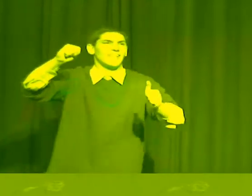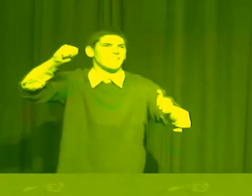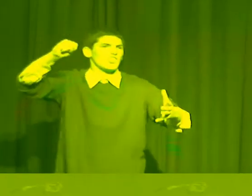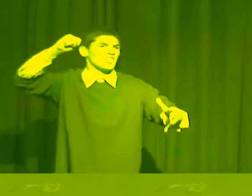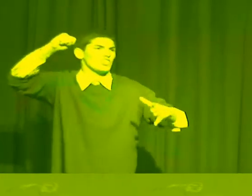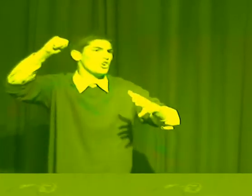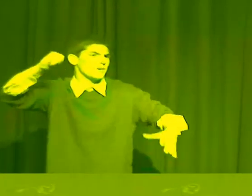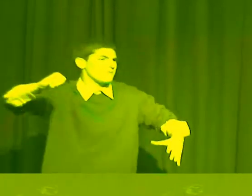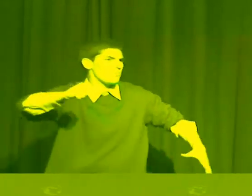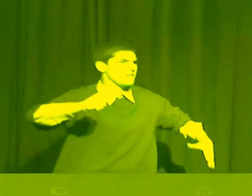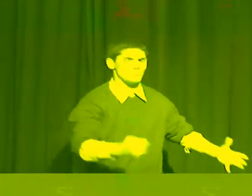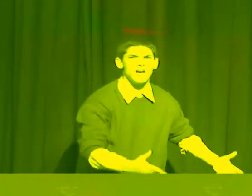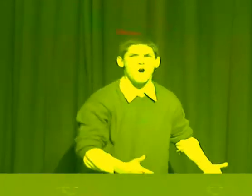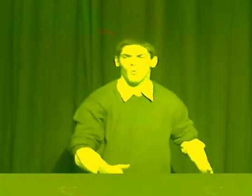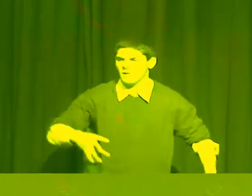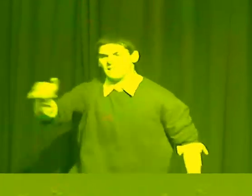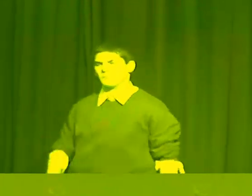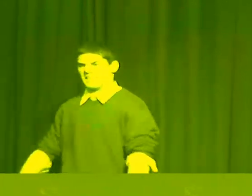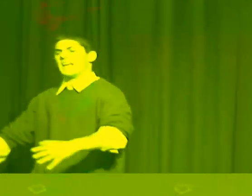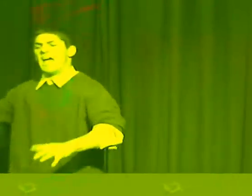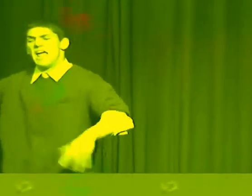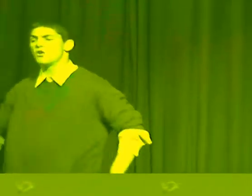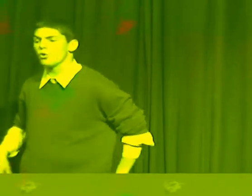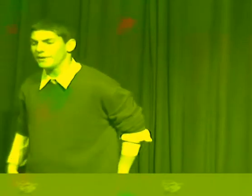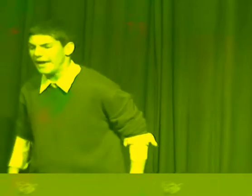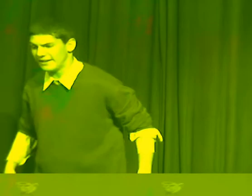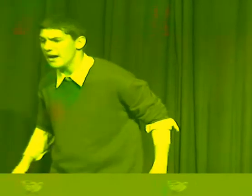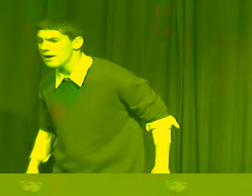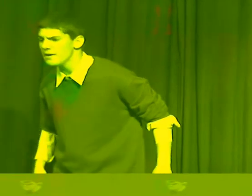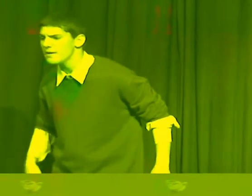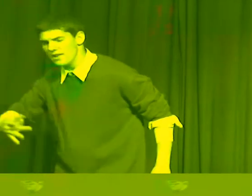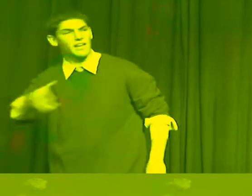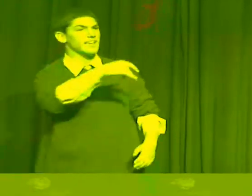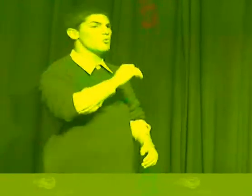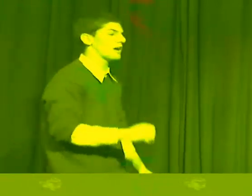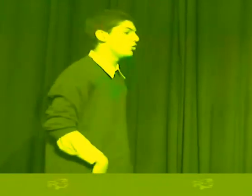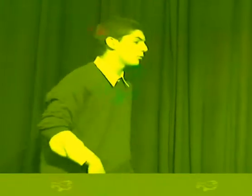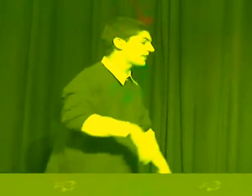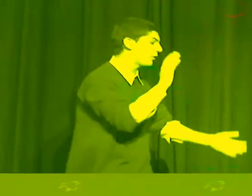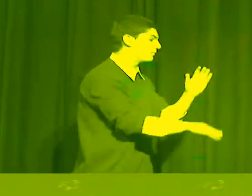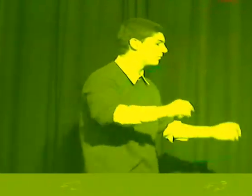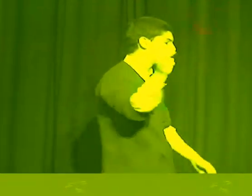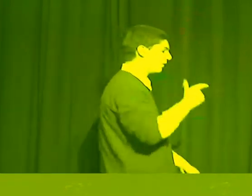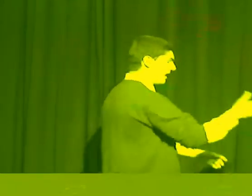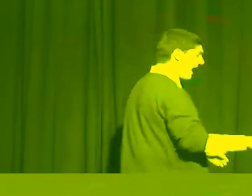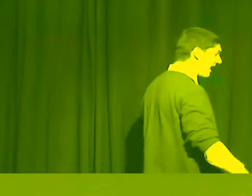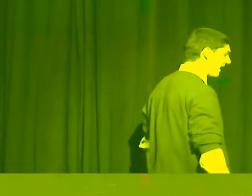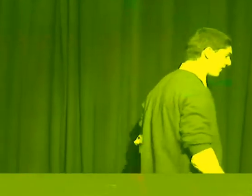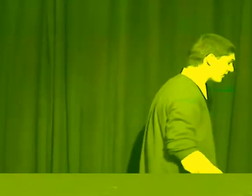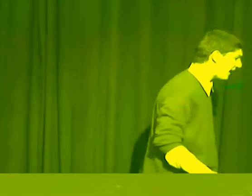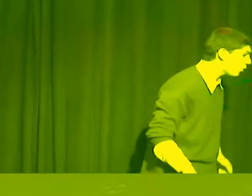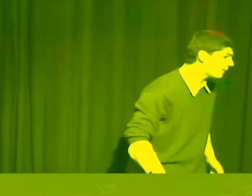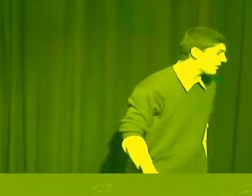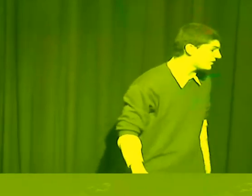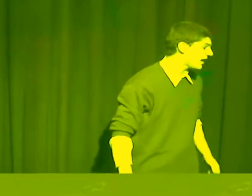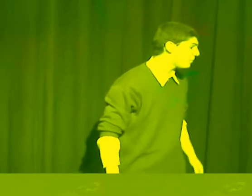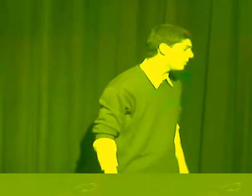It's just that sugar is everywhere you go! Little Miss Heroin addict, huh? Not like you walk into a restaurant, Hey! There's heroin on the table!